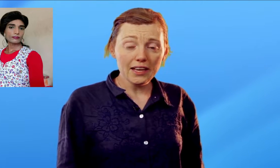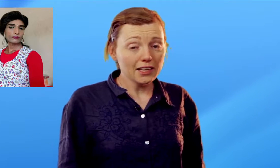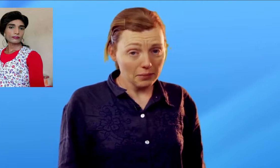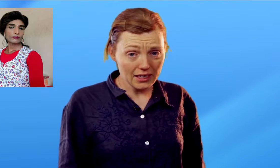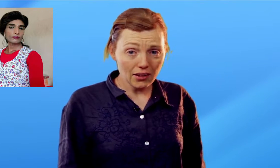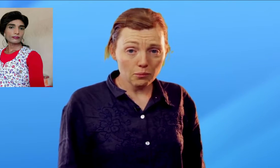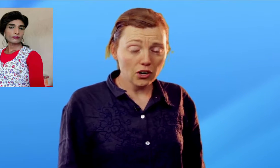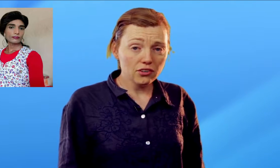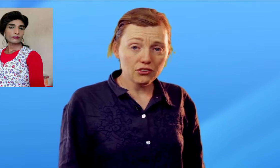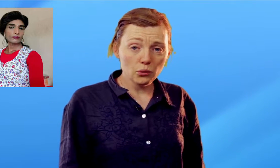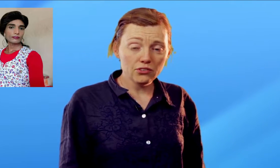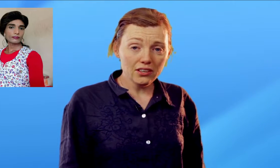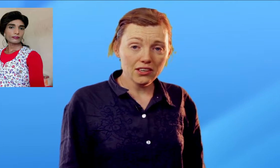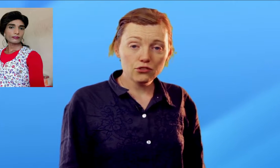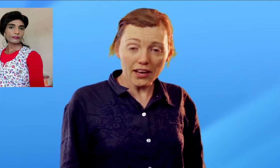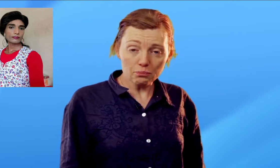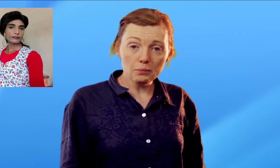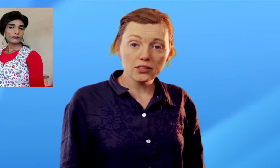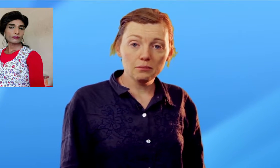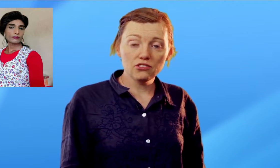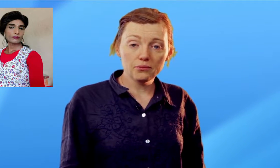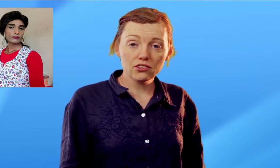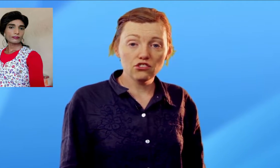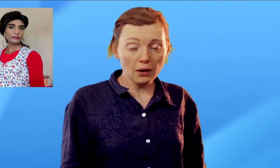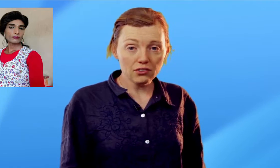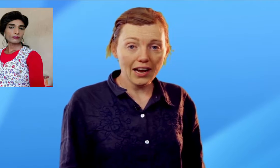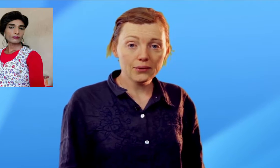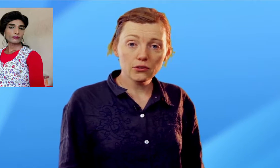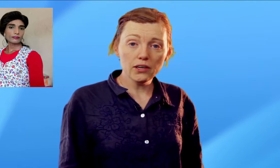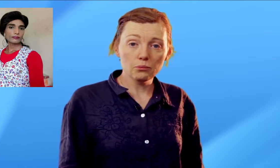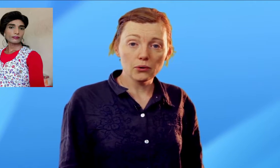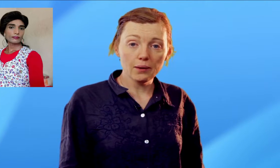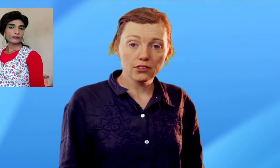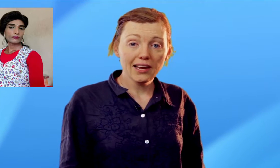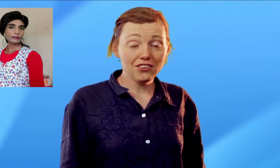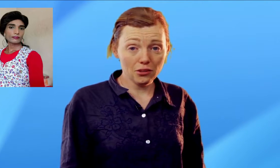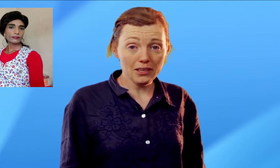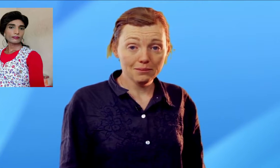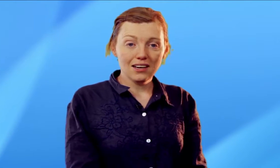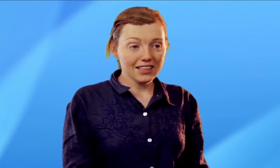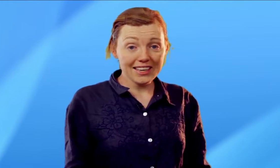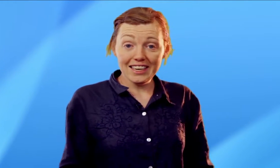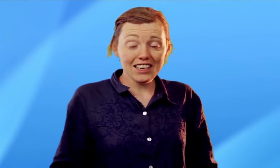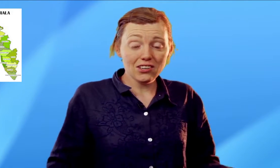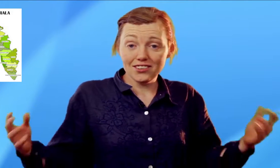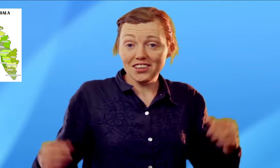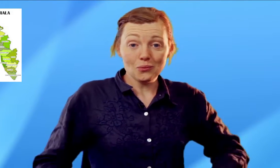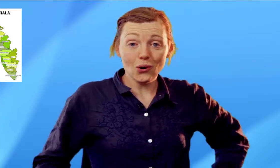that, like many other marginalized groups in India, trans people can be subject to special hiring and training programs. And should be. Again, in Kerala State, where